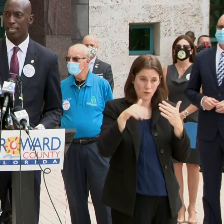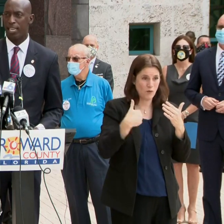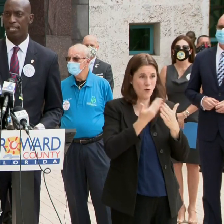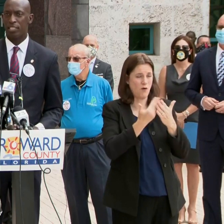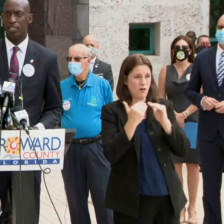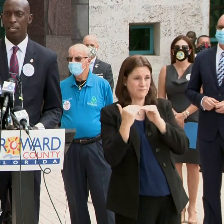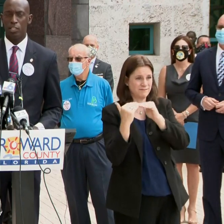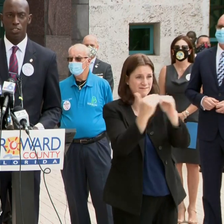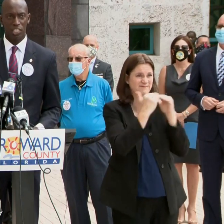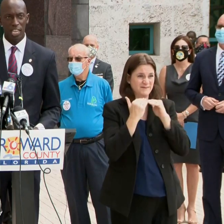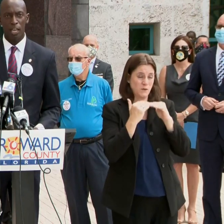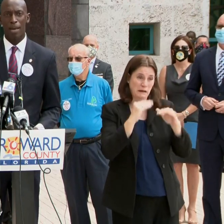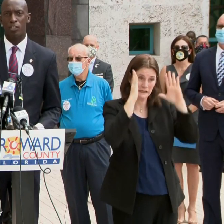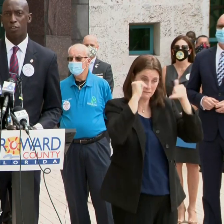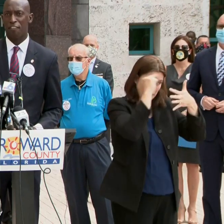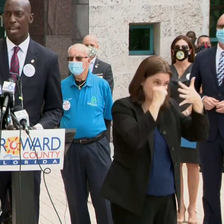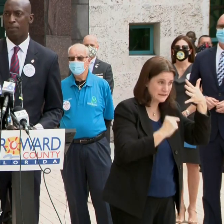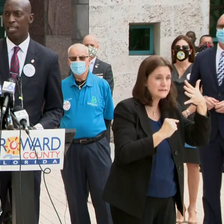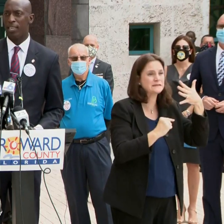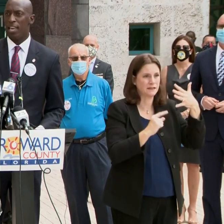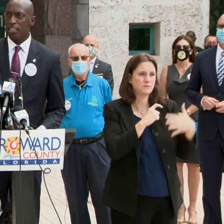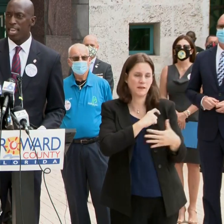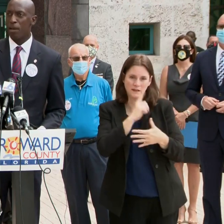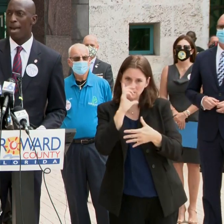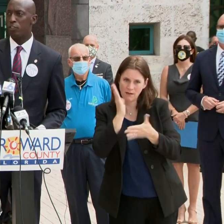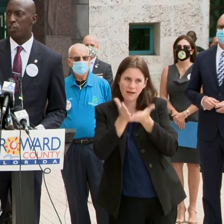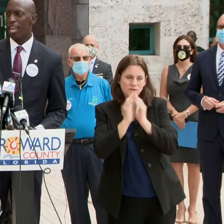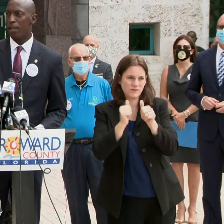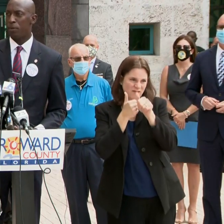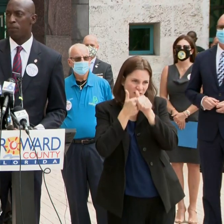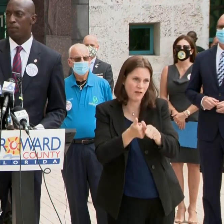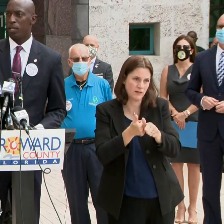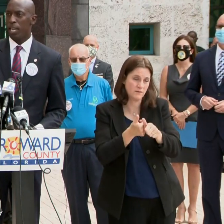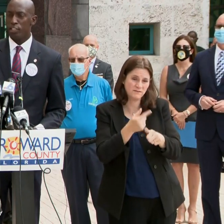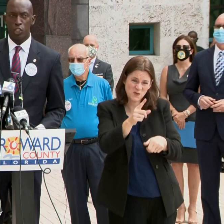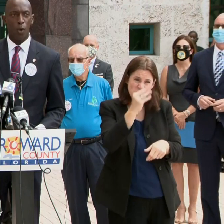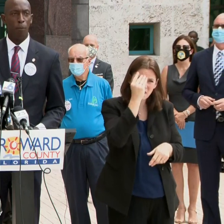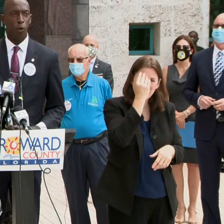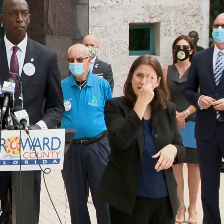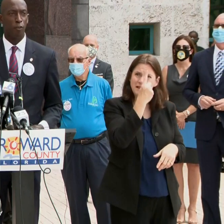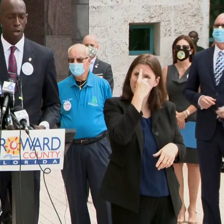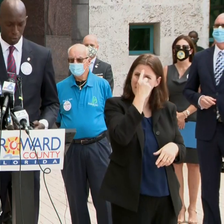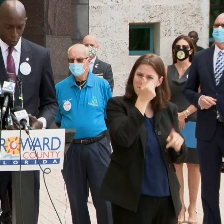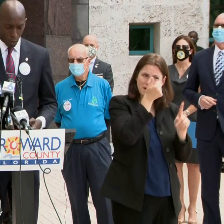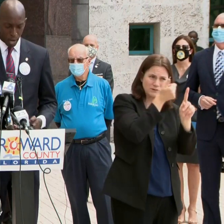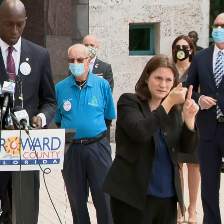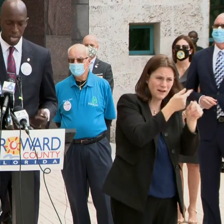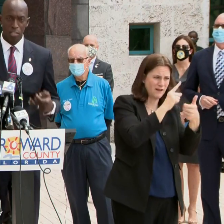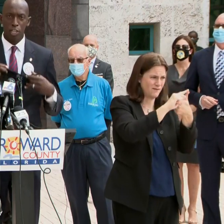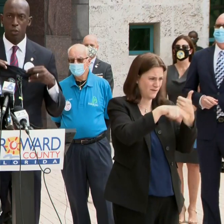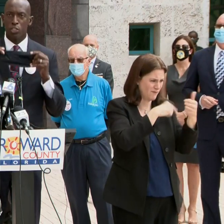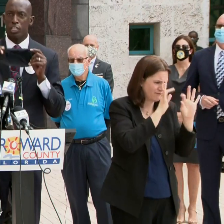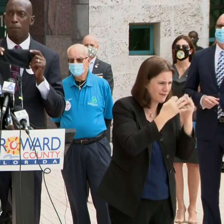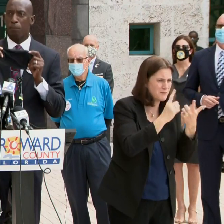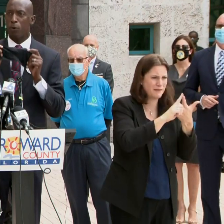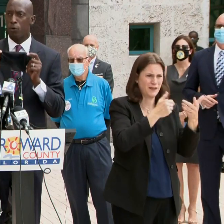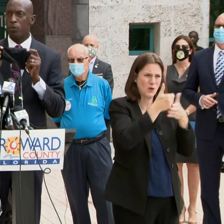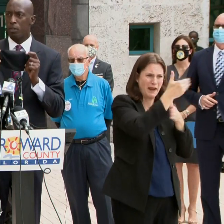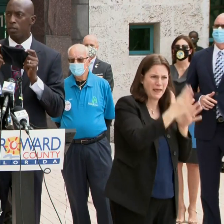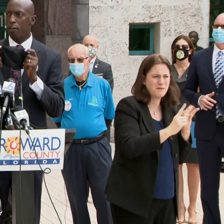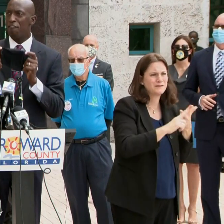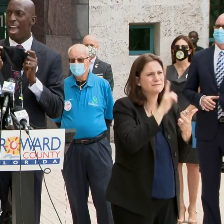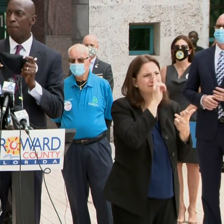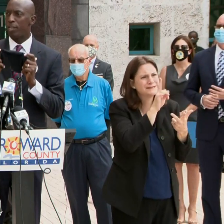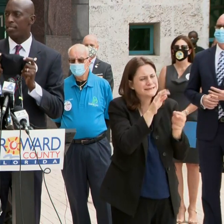and expectation. So just think about your family. Think about your neighbor. It's so important for us to wear these little simple